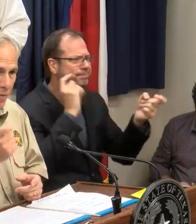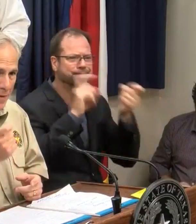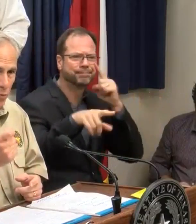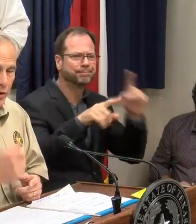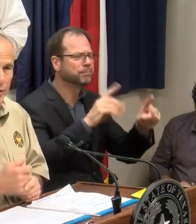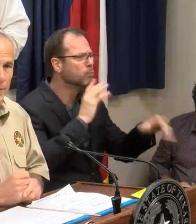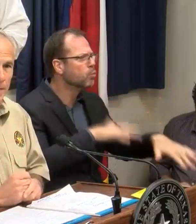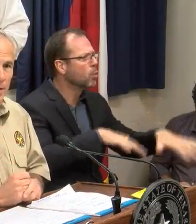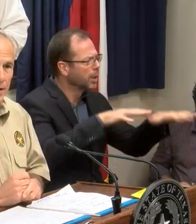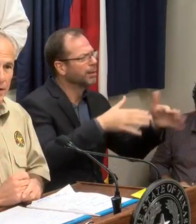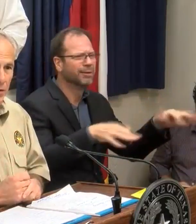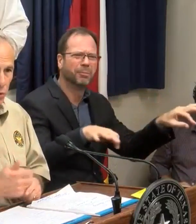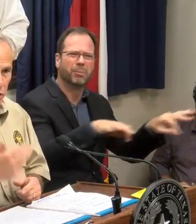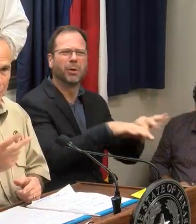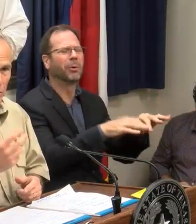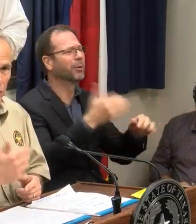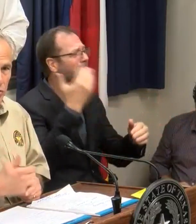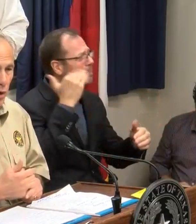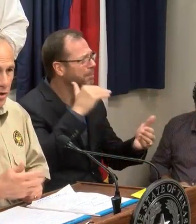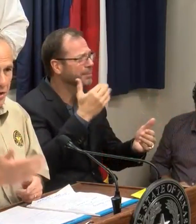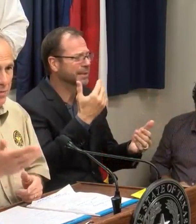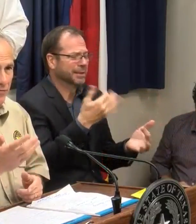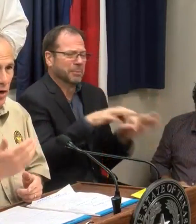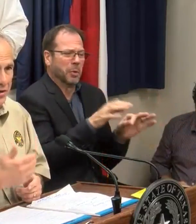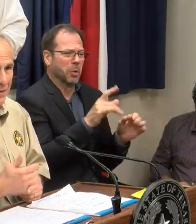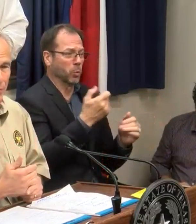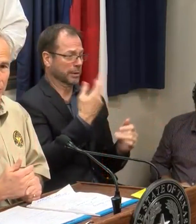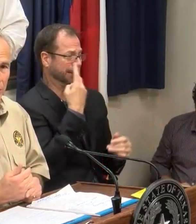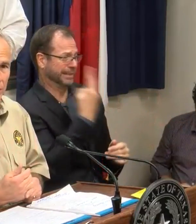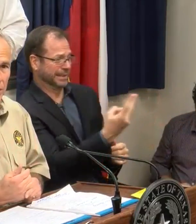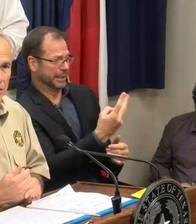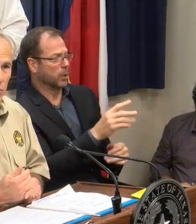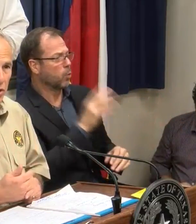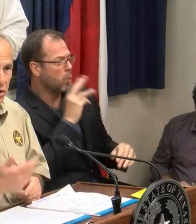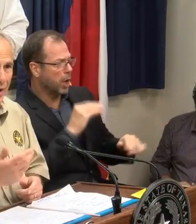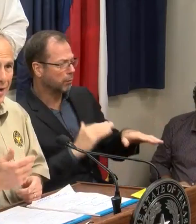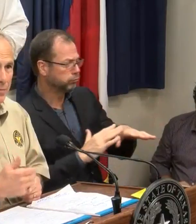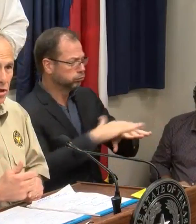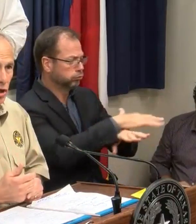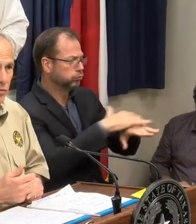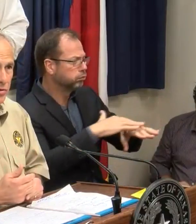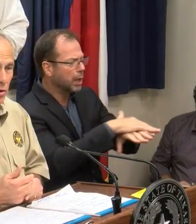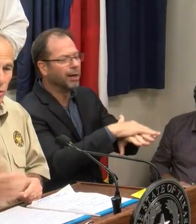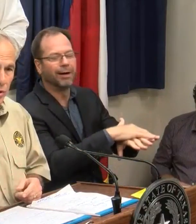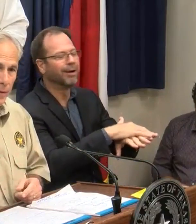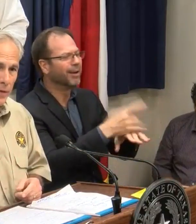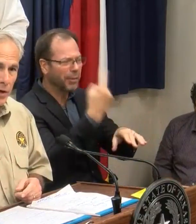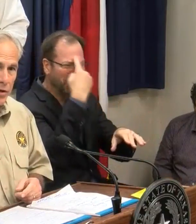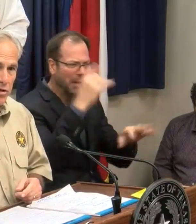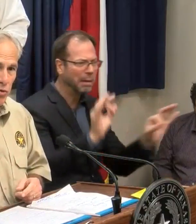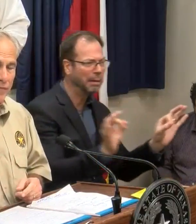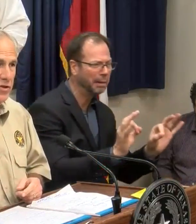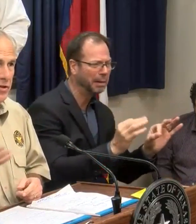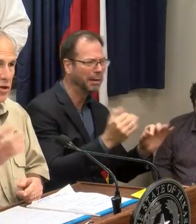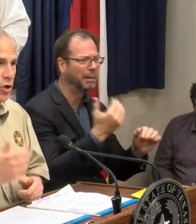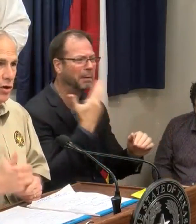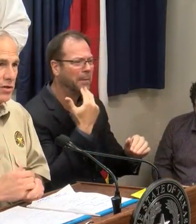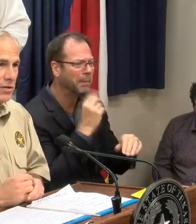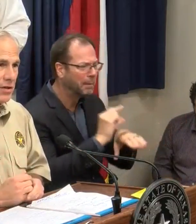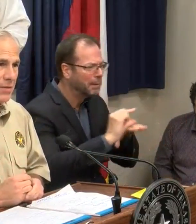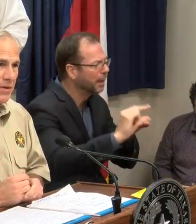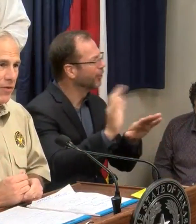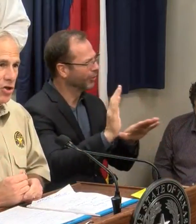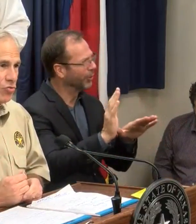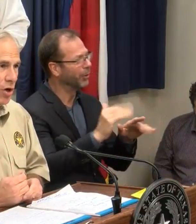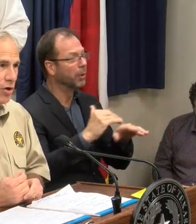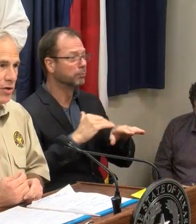road, remembering that when you come across water, it could be far deeper than what your eye observes. Or the swiftness of the current